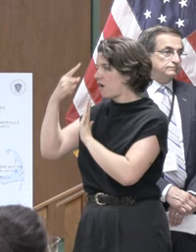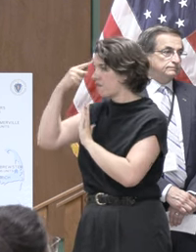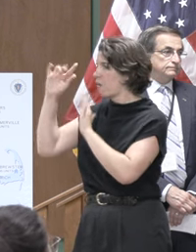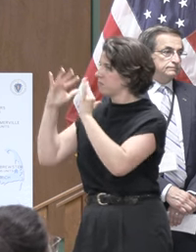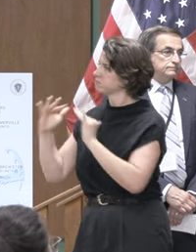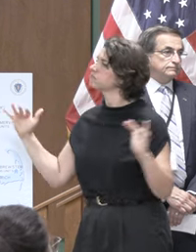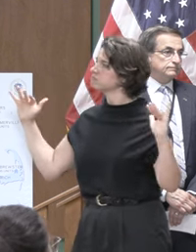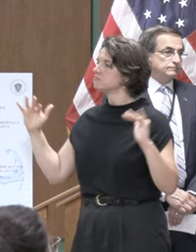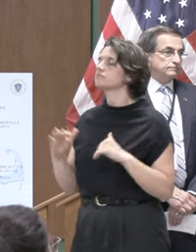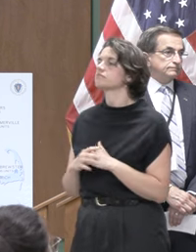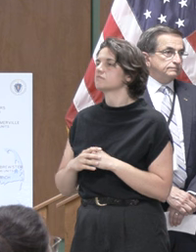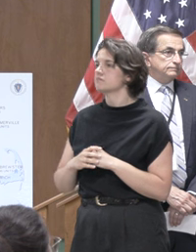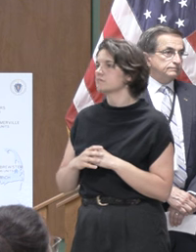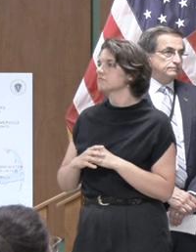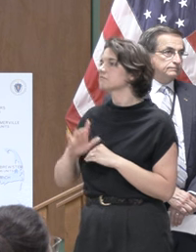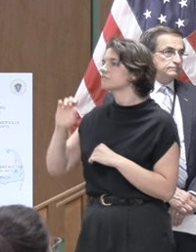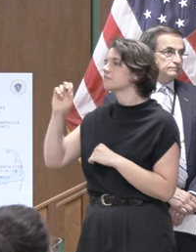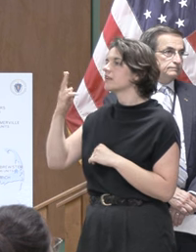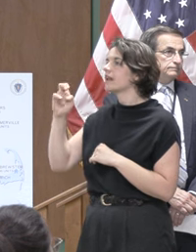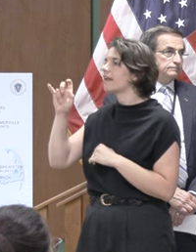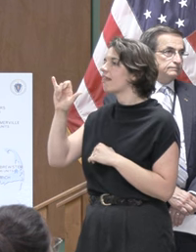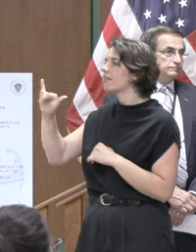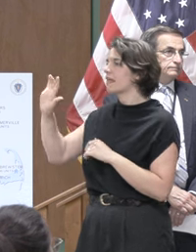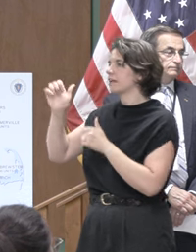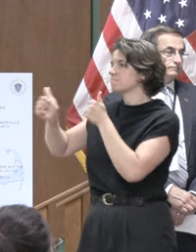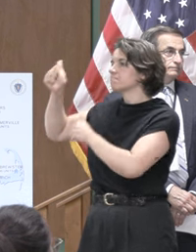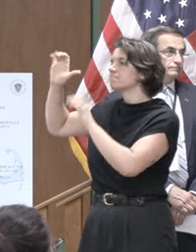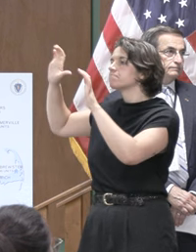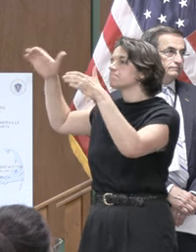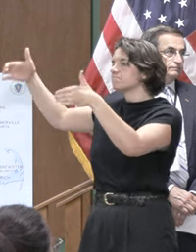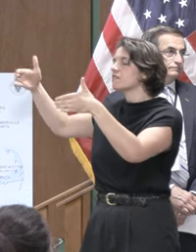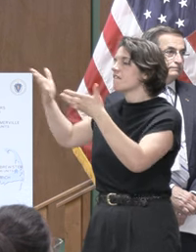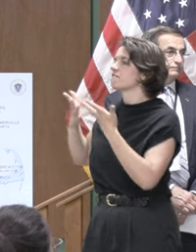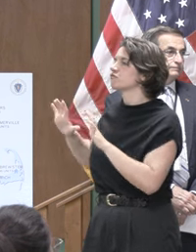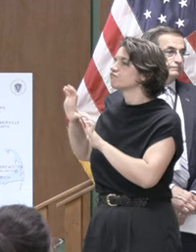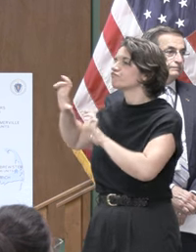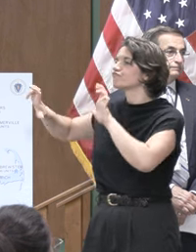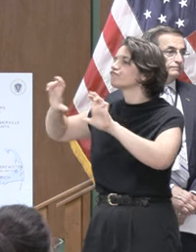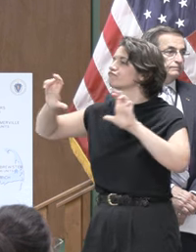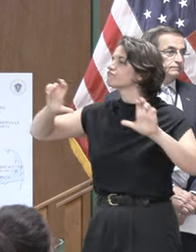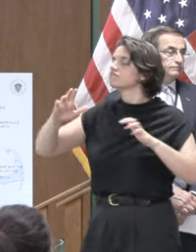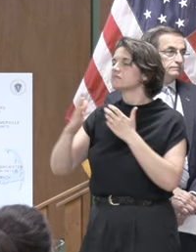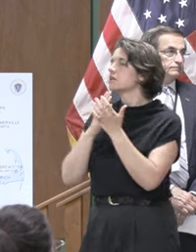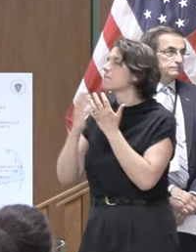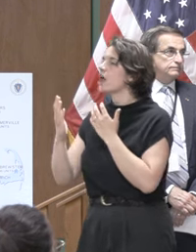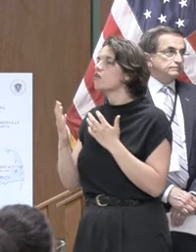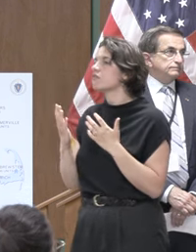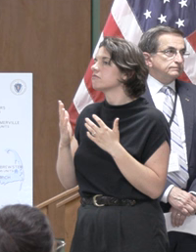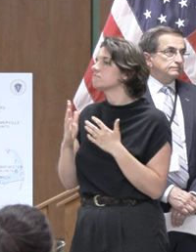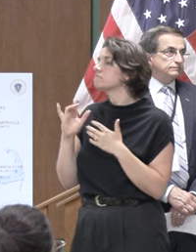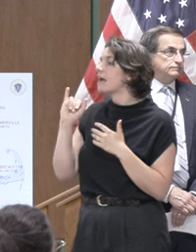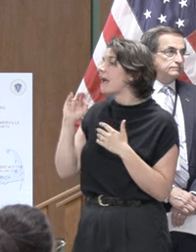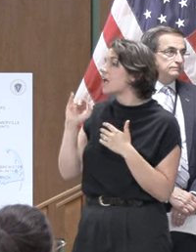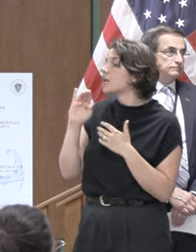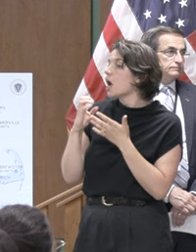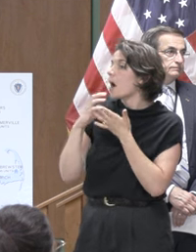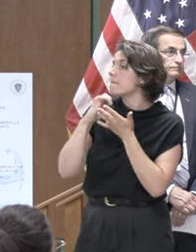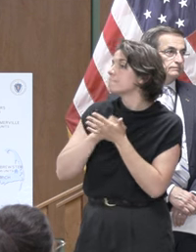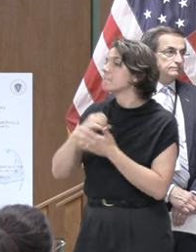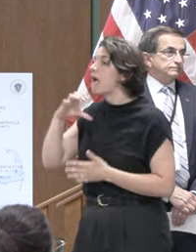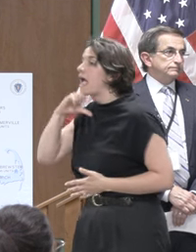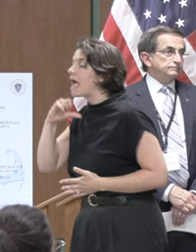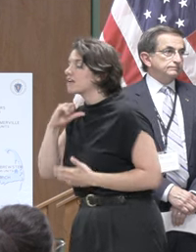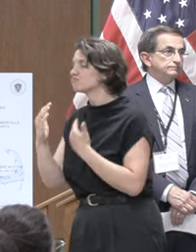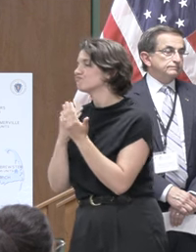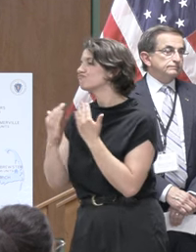tax credits and subsidy funds to ensure these projects succeed because no matter your income or your age you should be able to